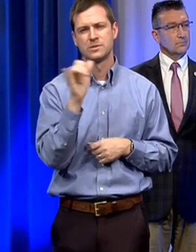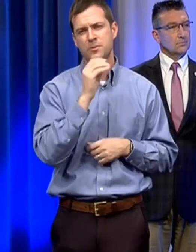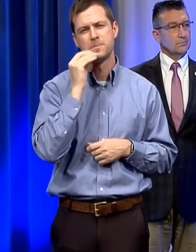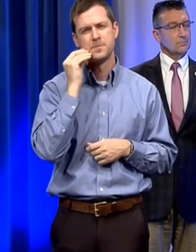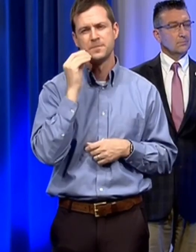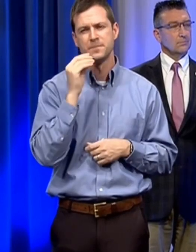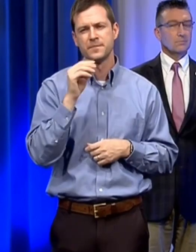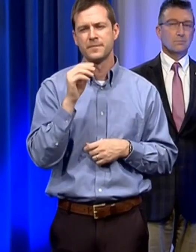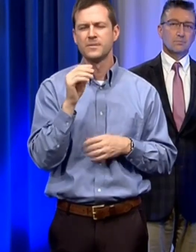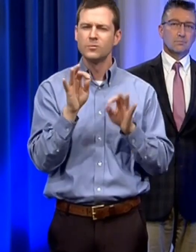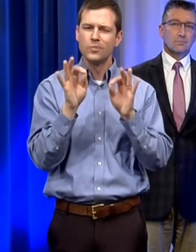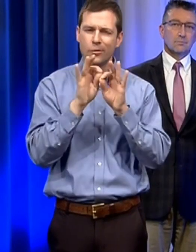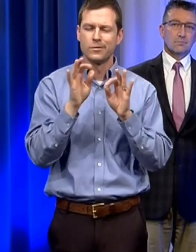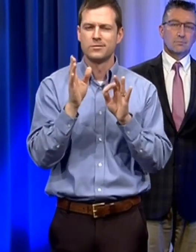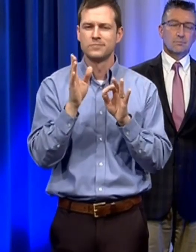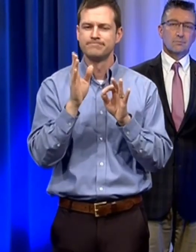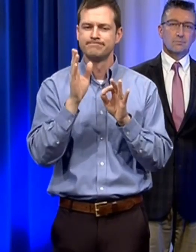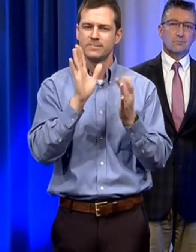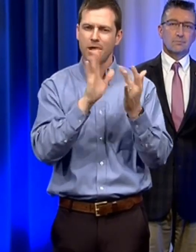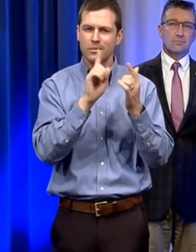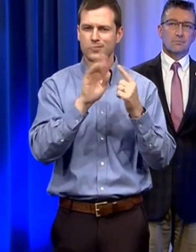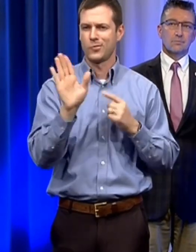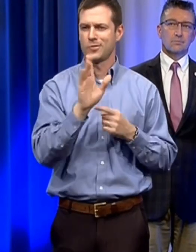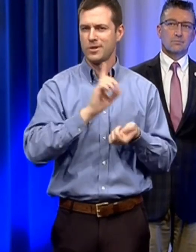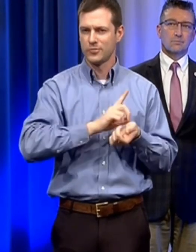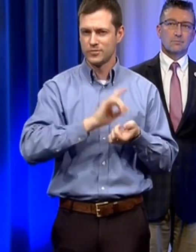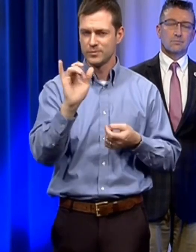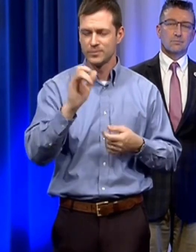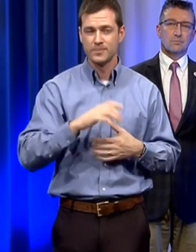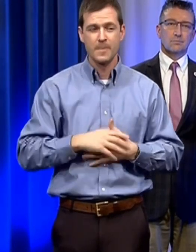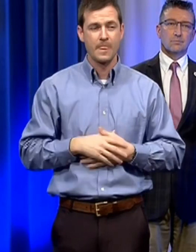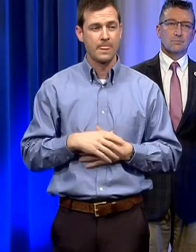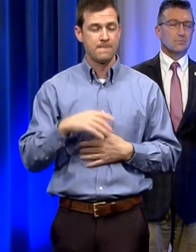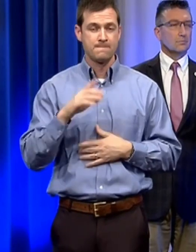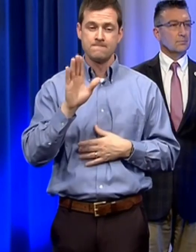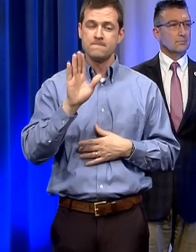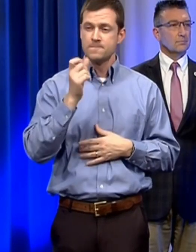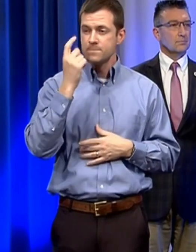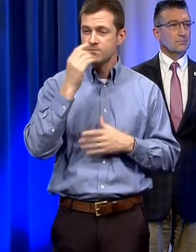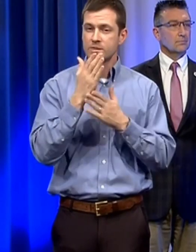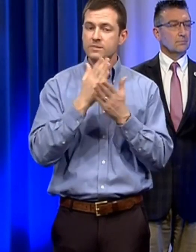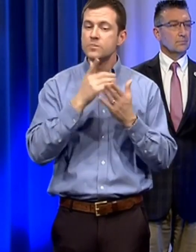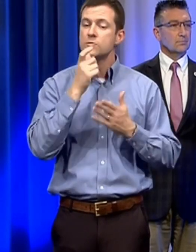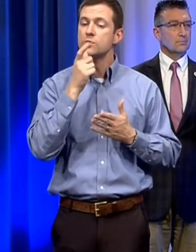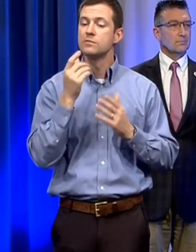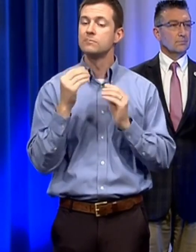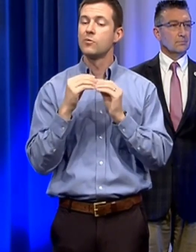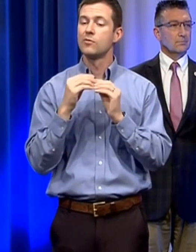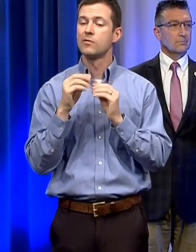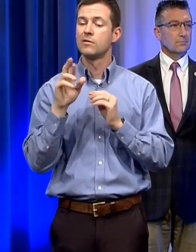the chance of spreading that to someone else for those people who are particularly vulnerable people like the elderly